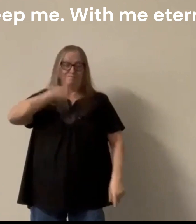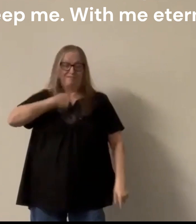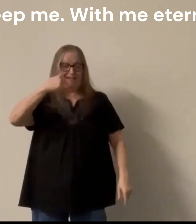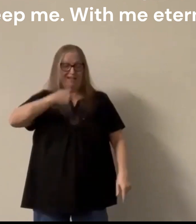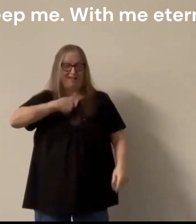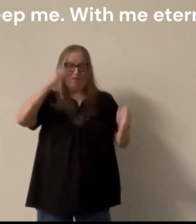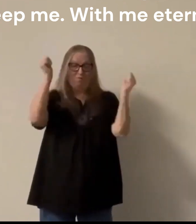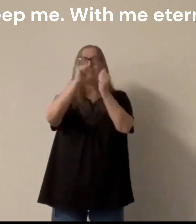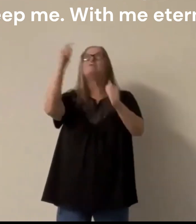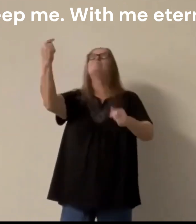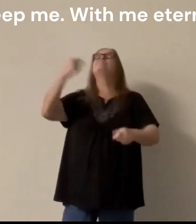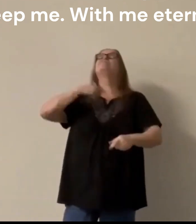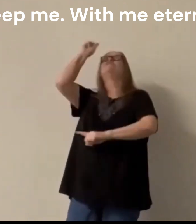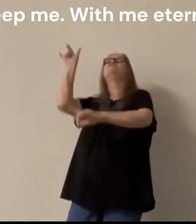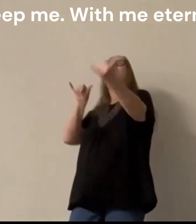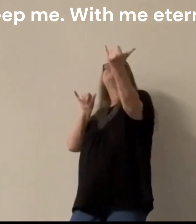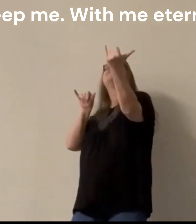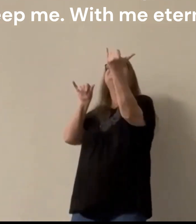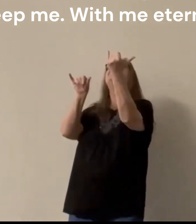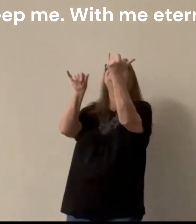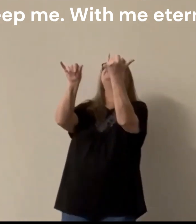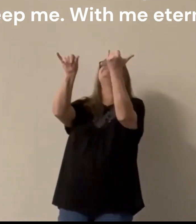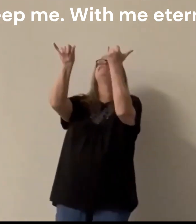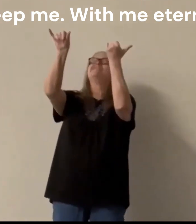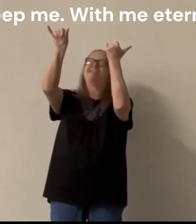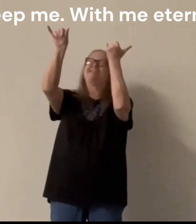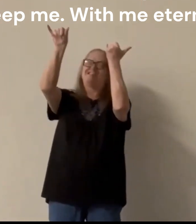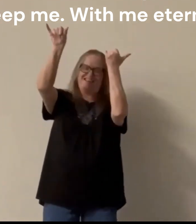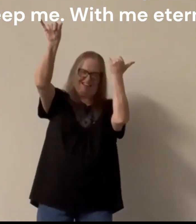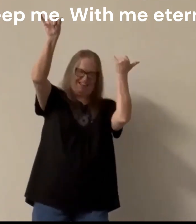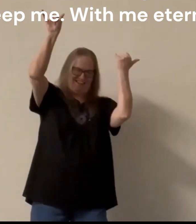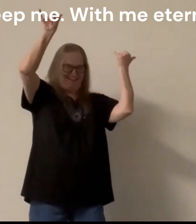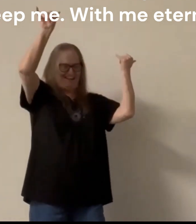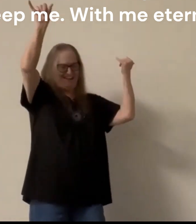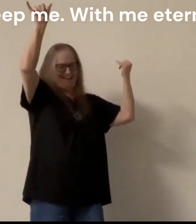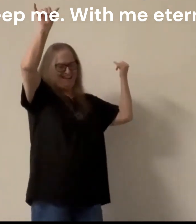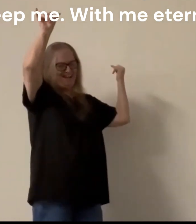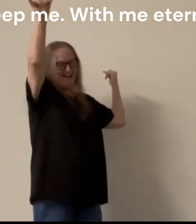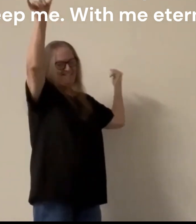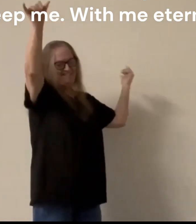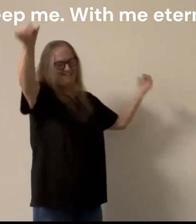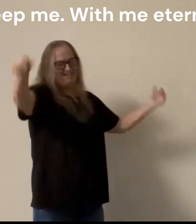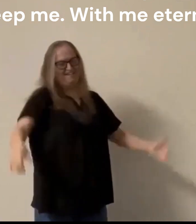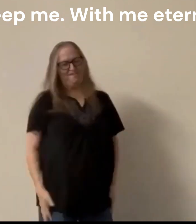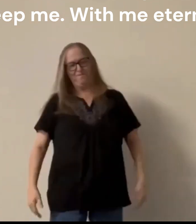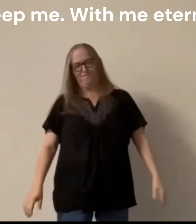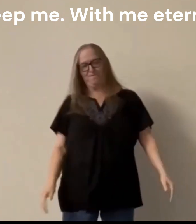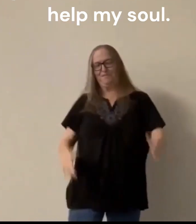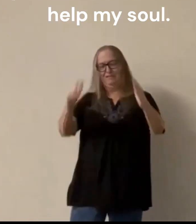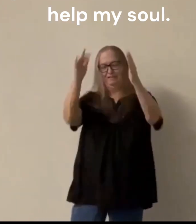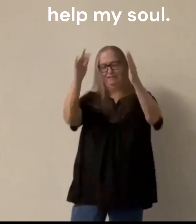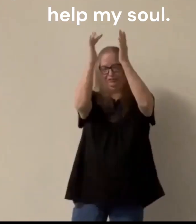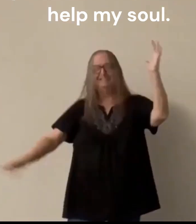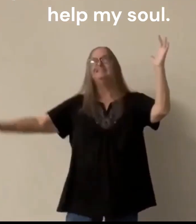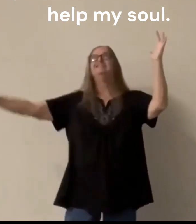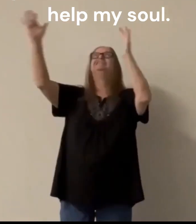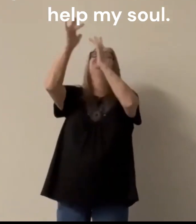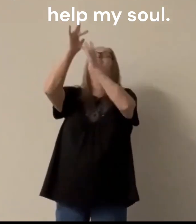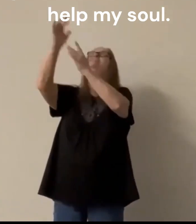content with the way you're treated, don't sulk an answer back. Tell them. They wouldn't listen. Oh, you don't know. You